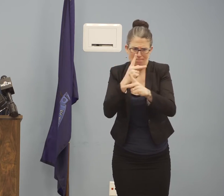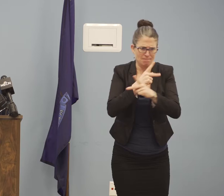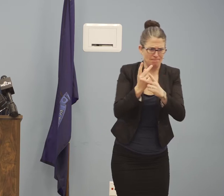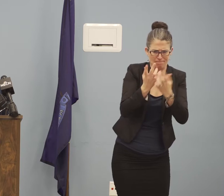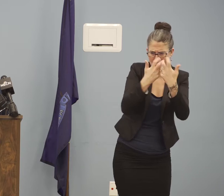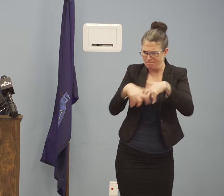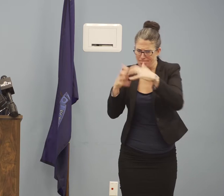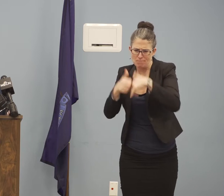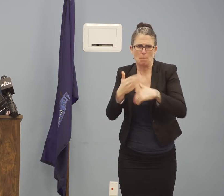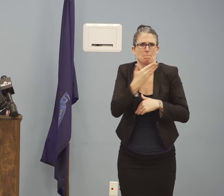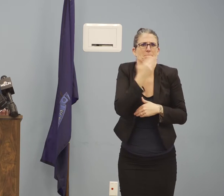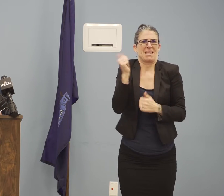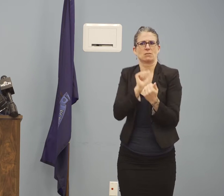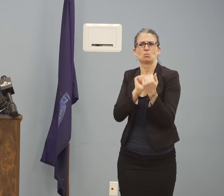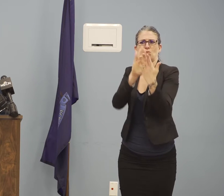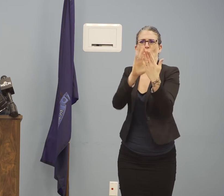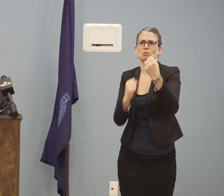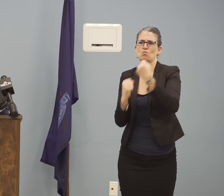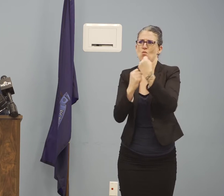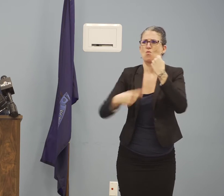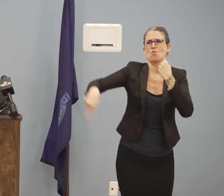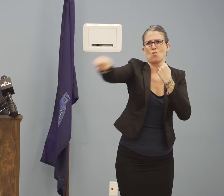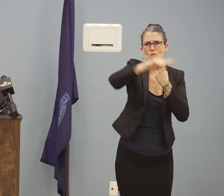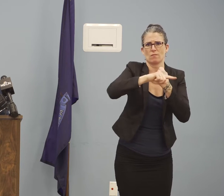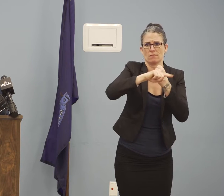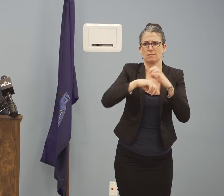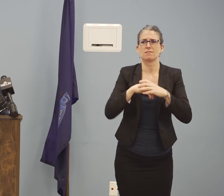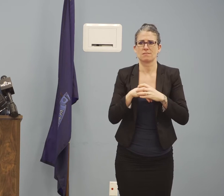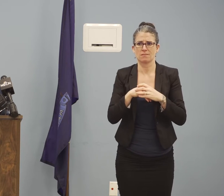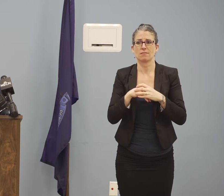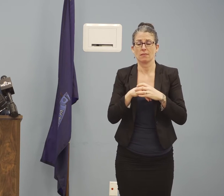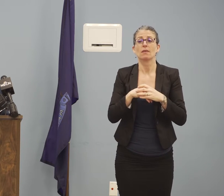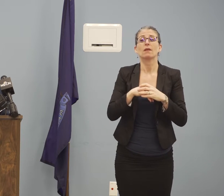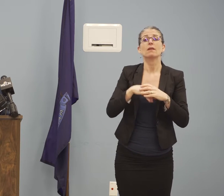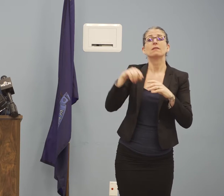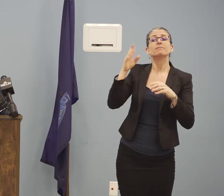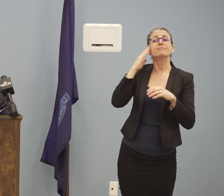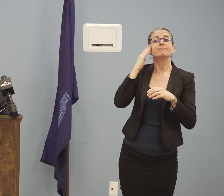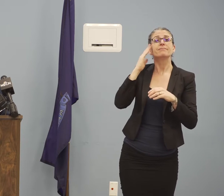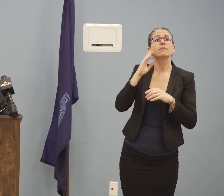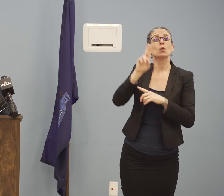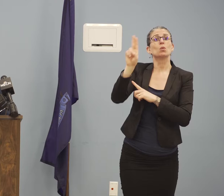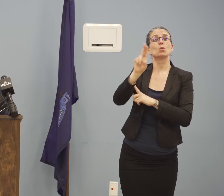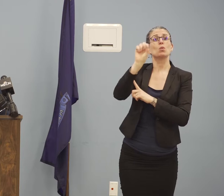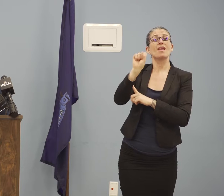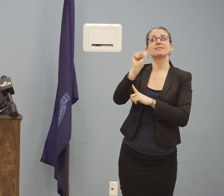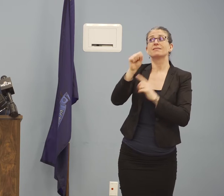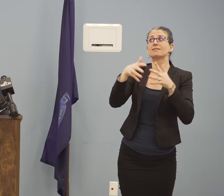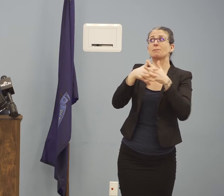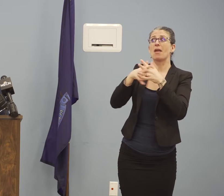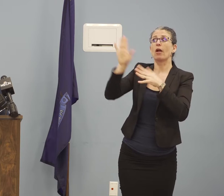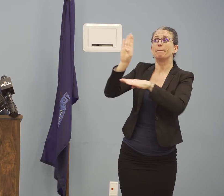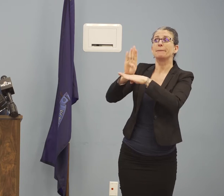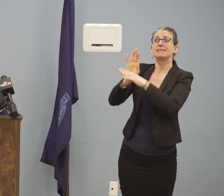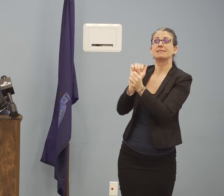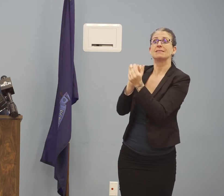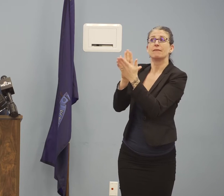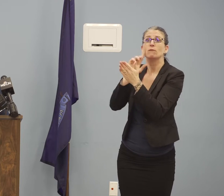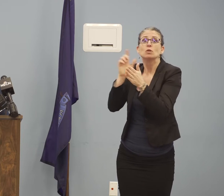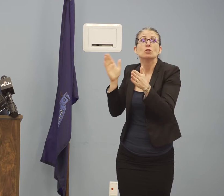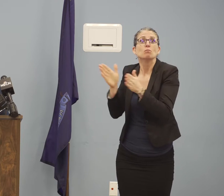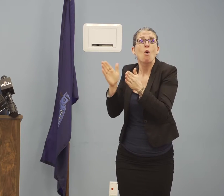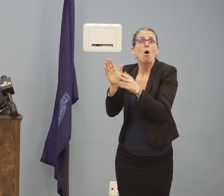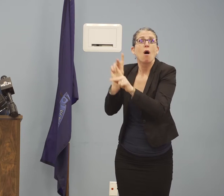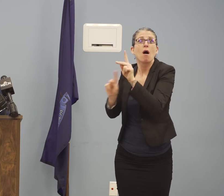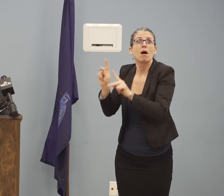I've secured approval from the U.S. U.S. Business Administration for Maine businesses to access loans that will